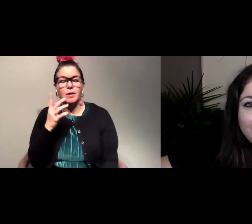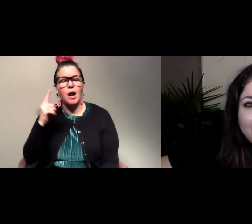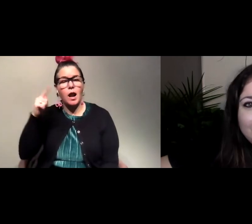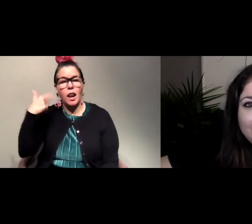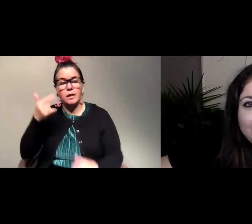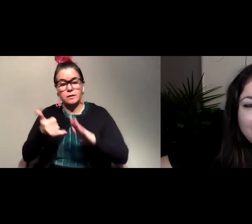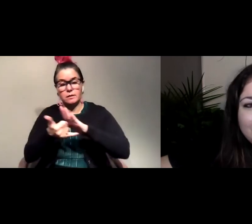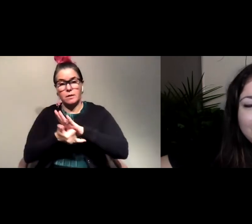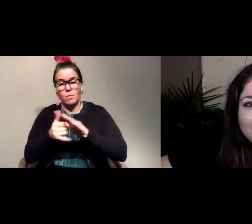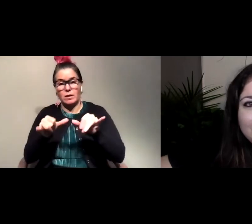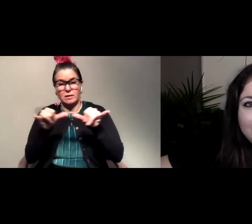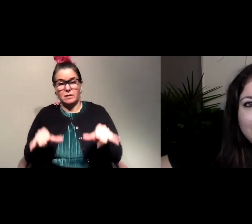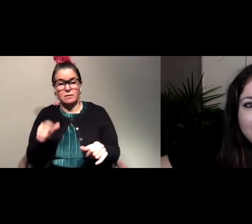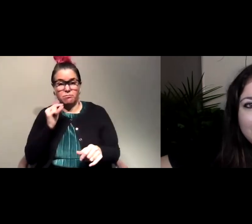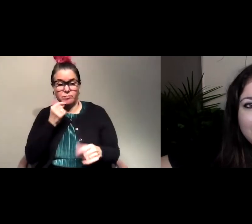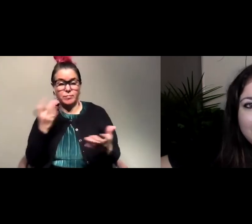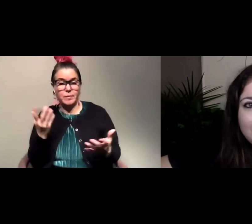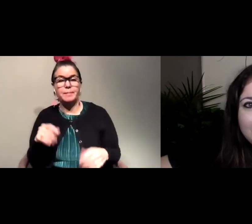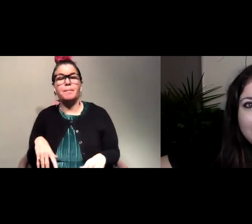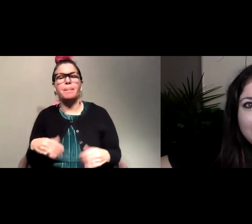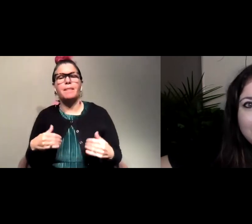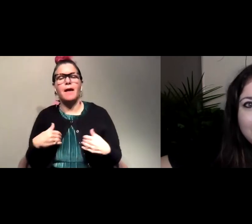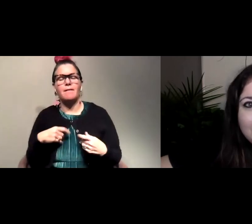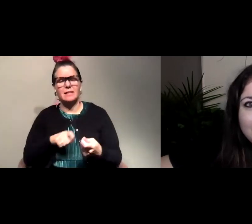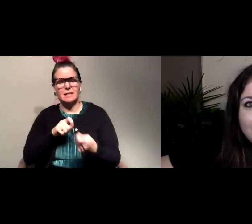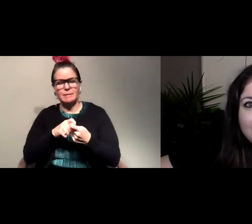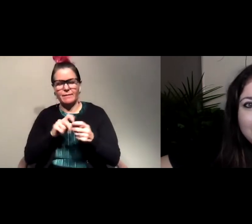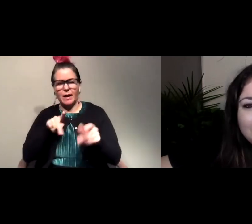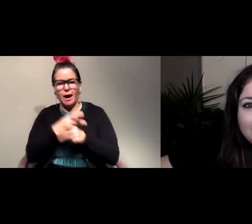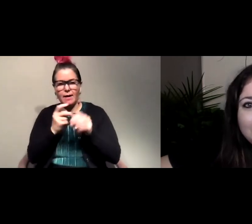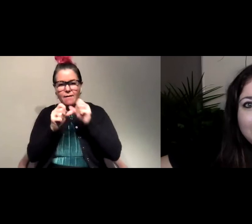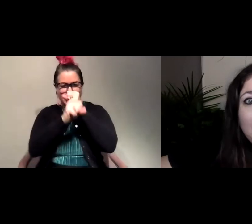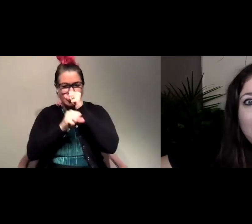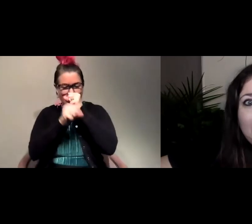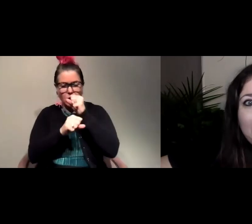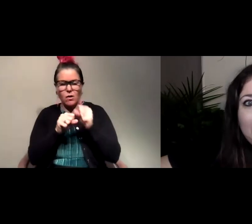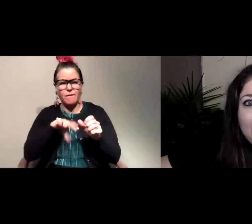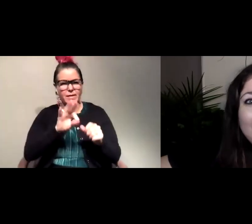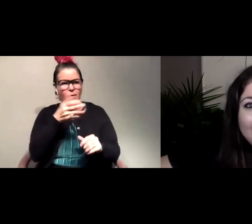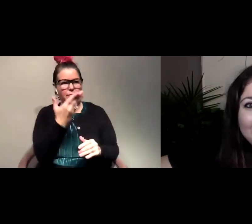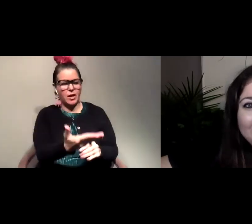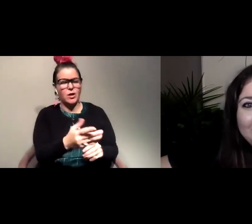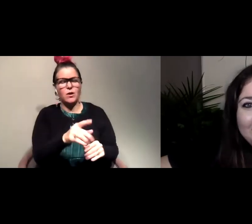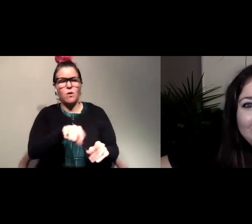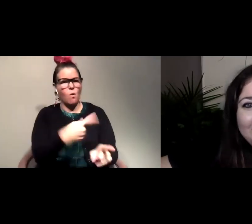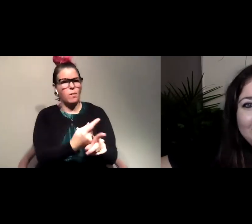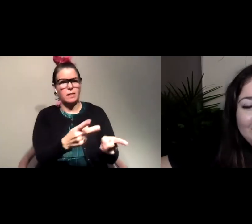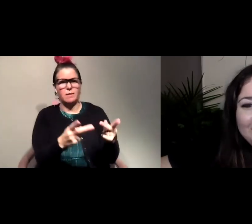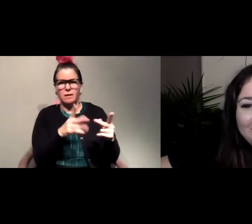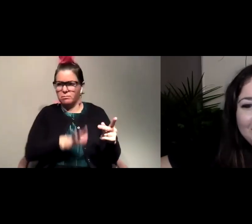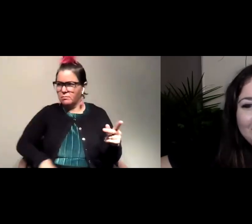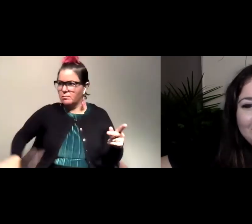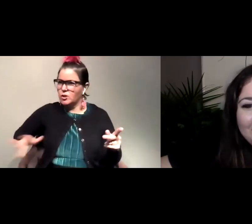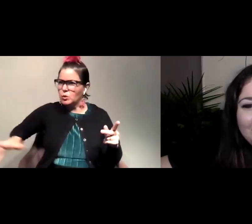London subway system is there's a species of mosquito that is found there and nowhere else in the world. It's totally endemic